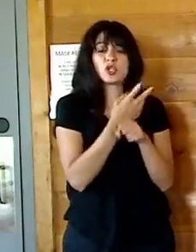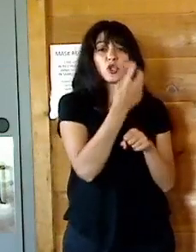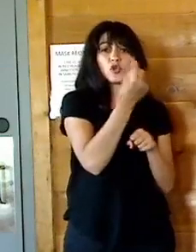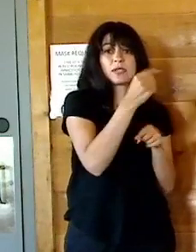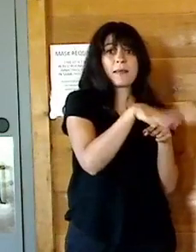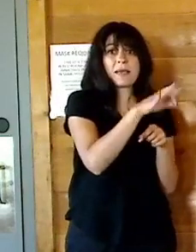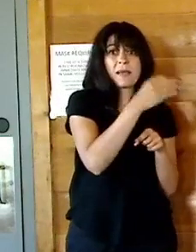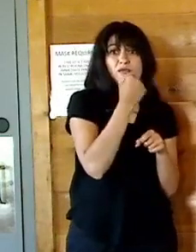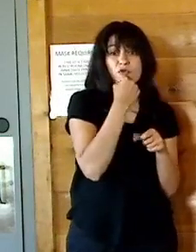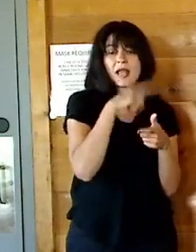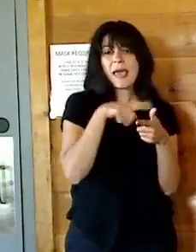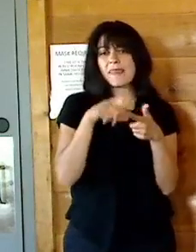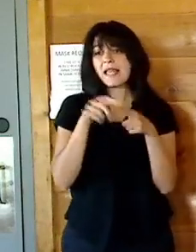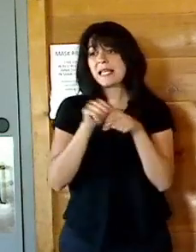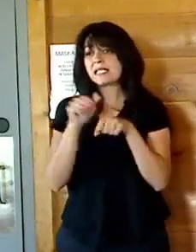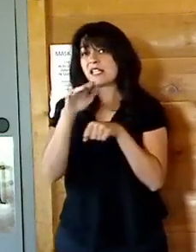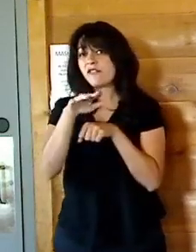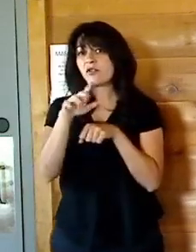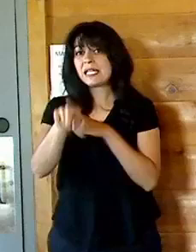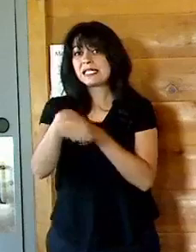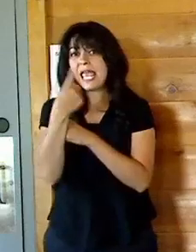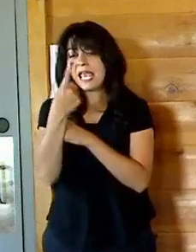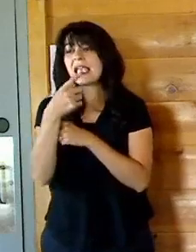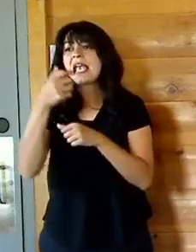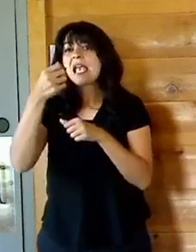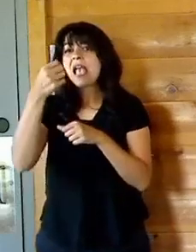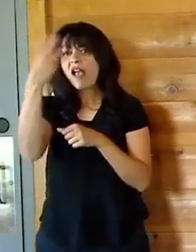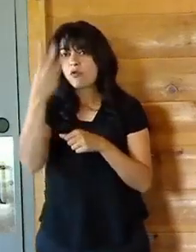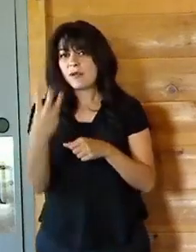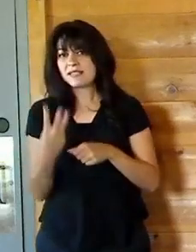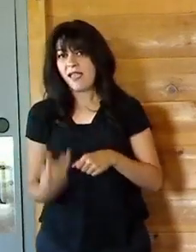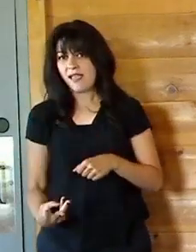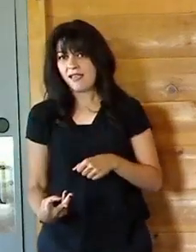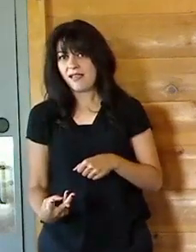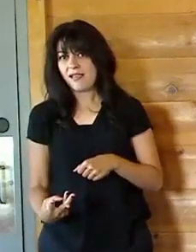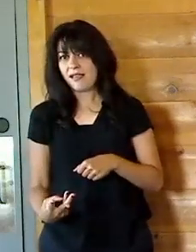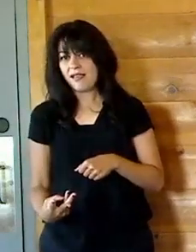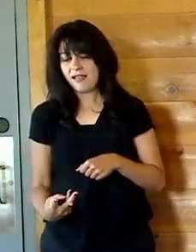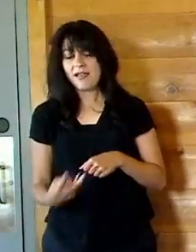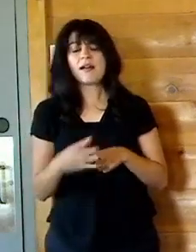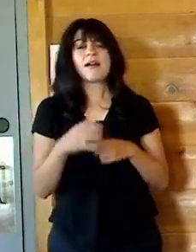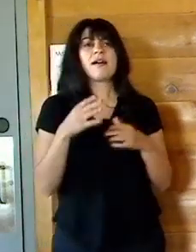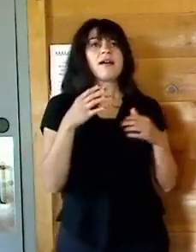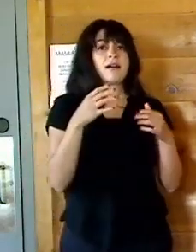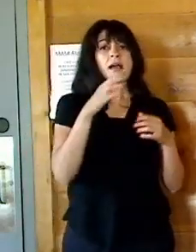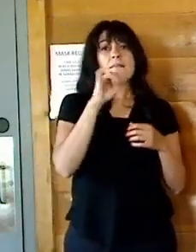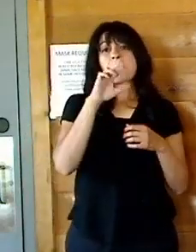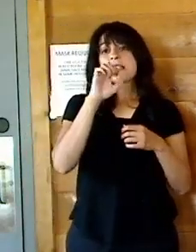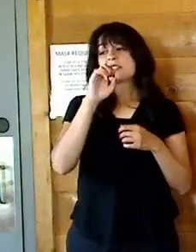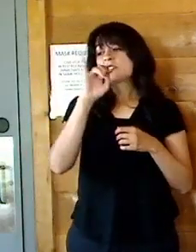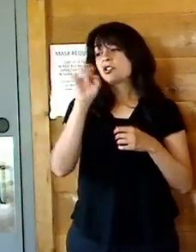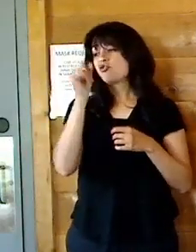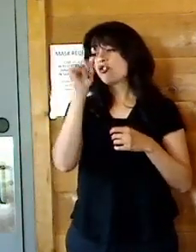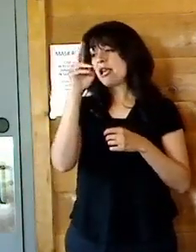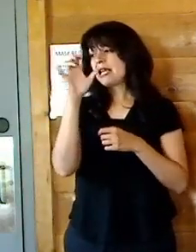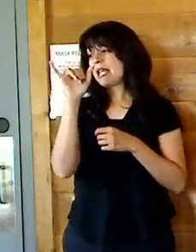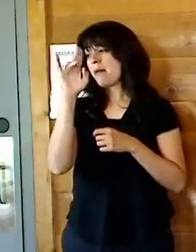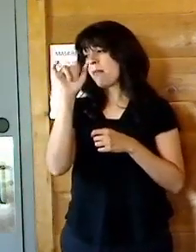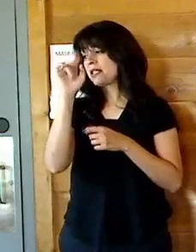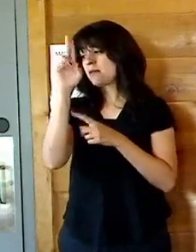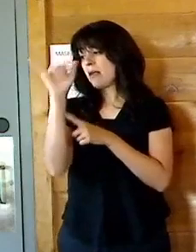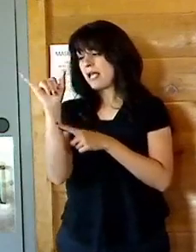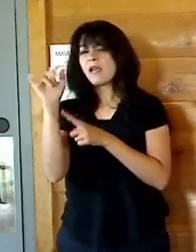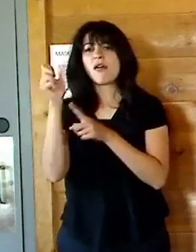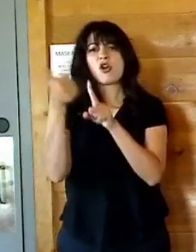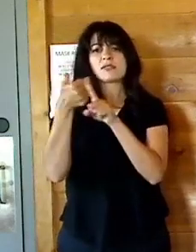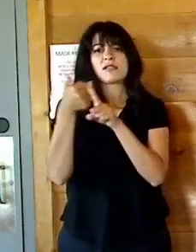and then the delivery date is every Wednesday. Yeah. Mrs. Janey Busby is the person who runs